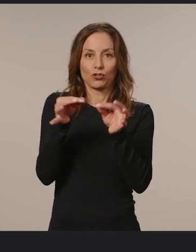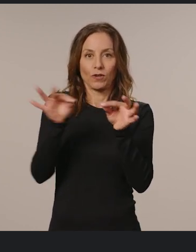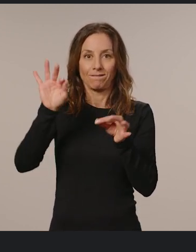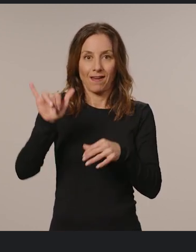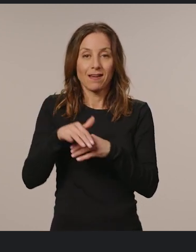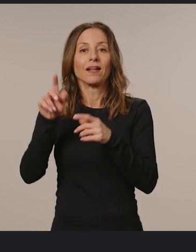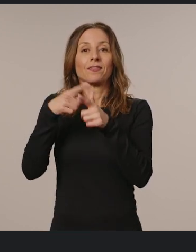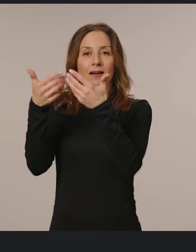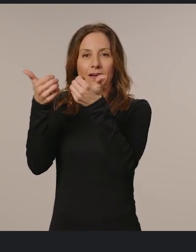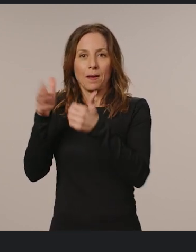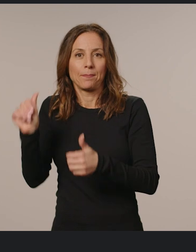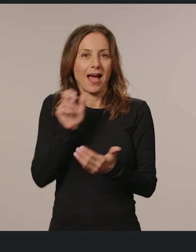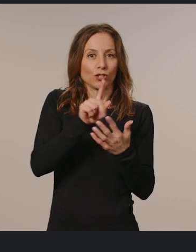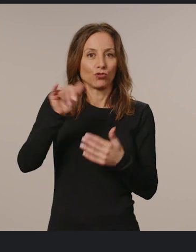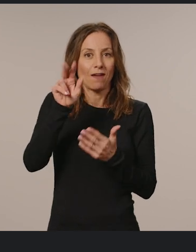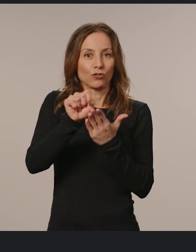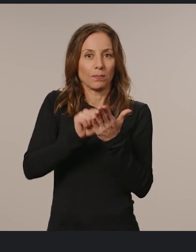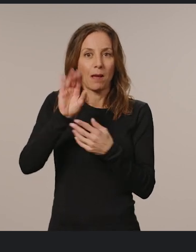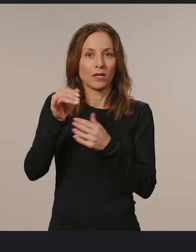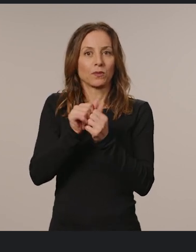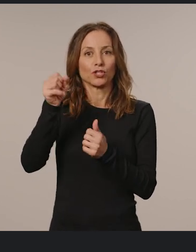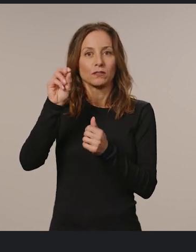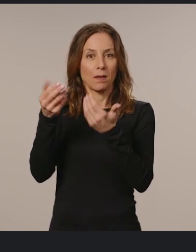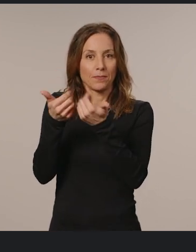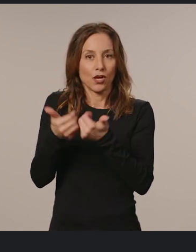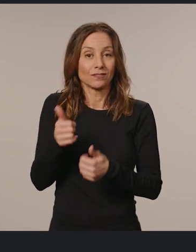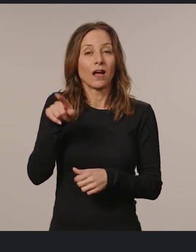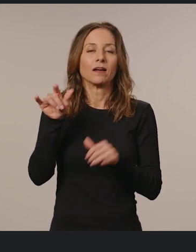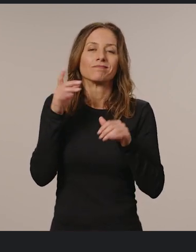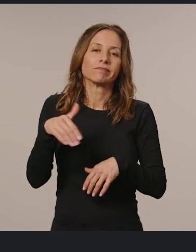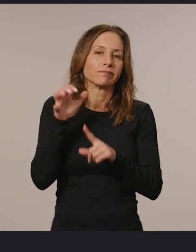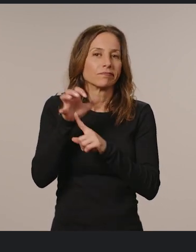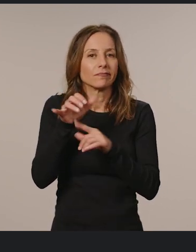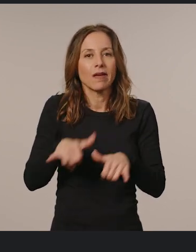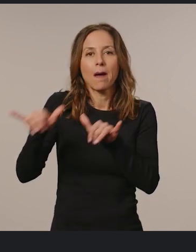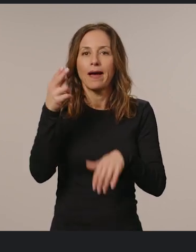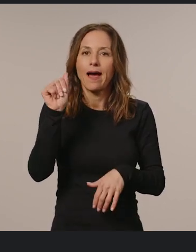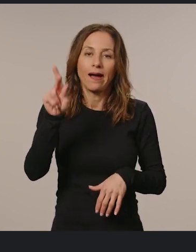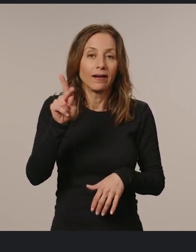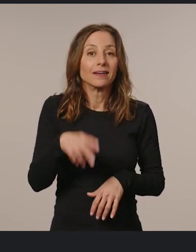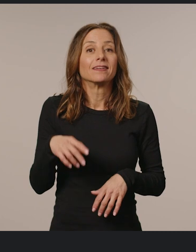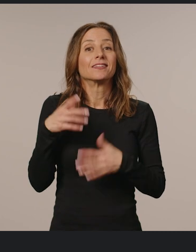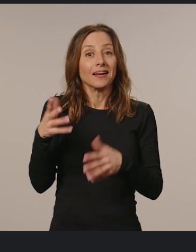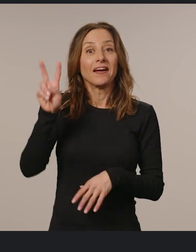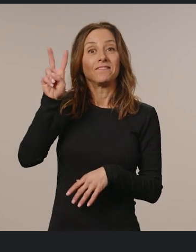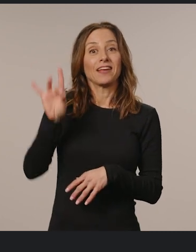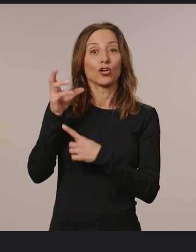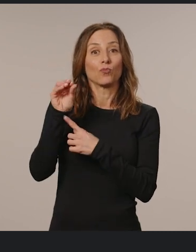parse them back to JavaScript object by JSON parse. This was such a common hack that V8's Chrome JavaScript engine